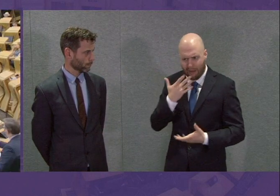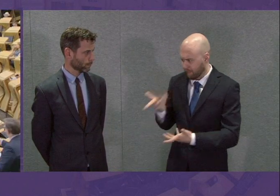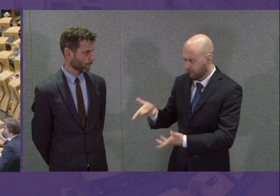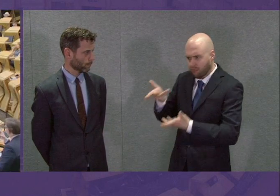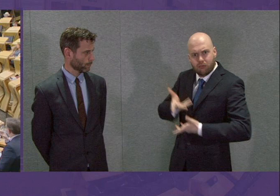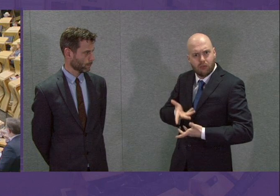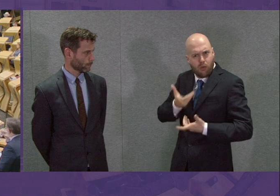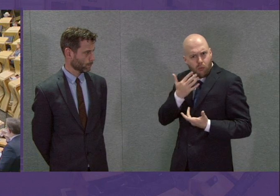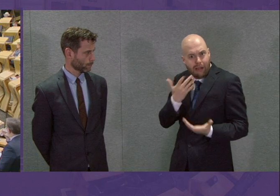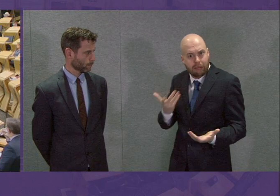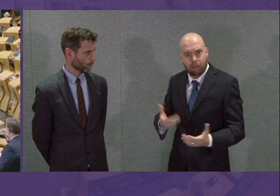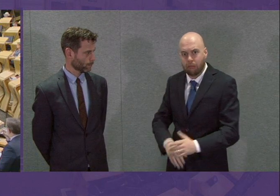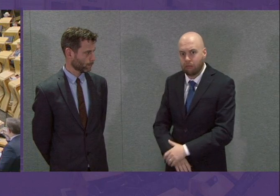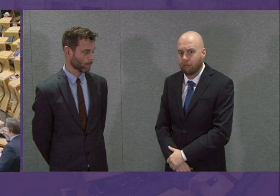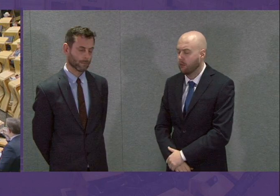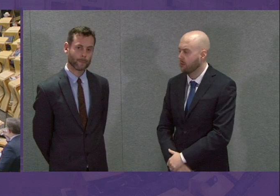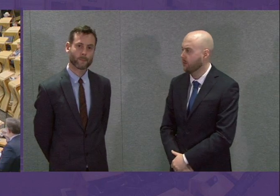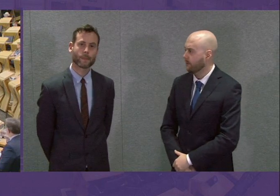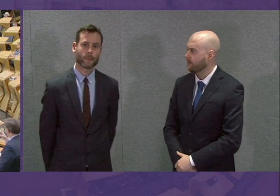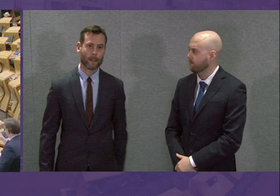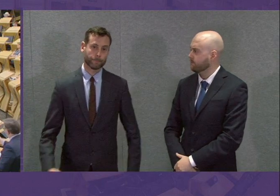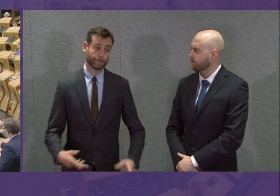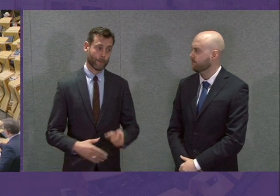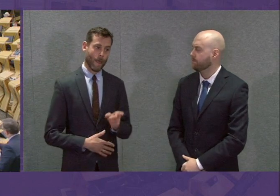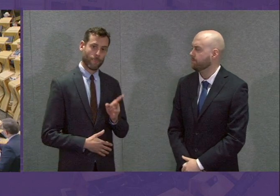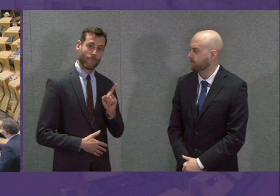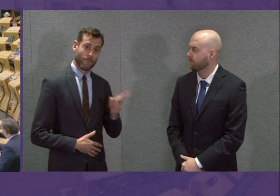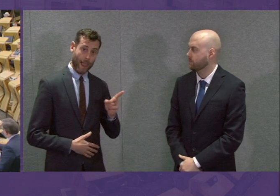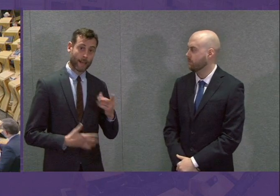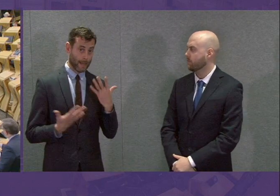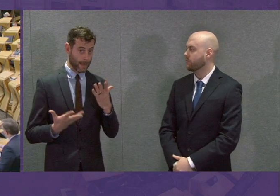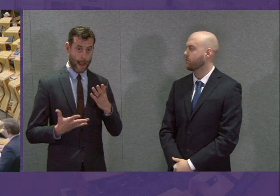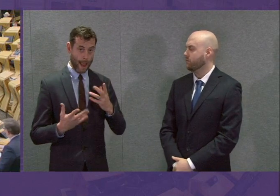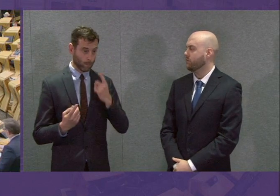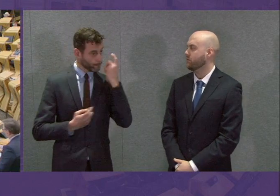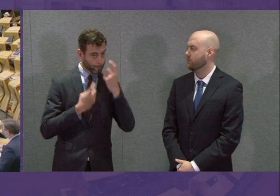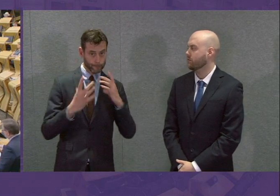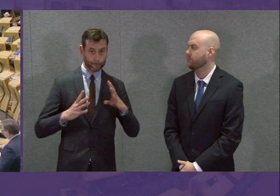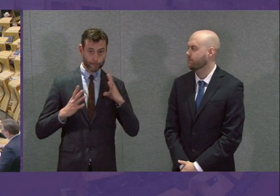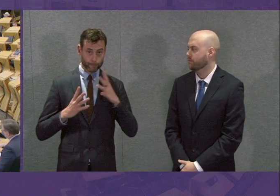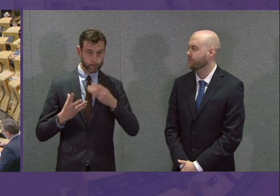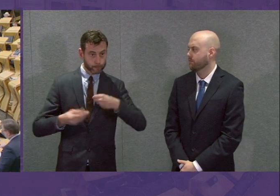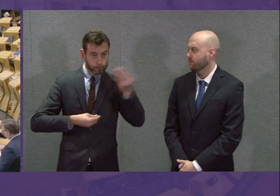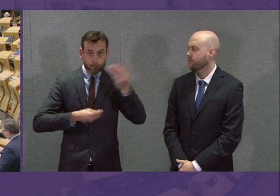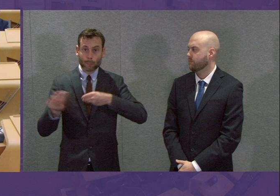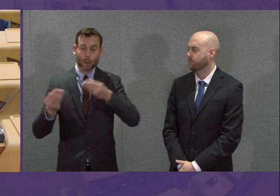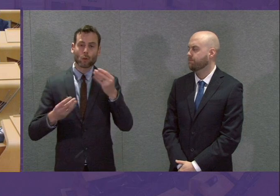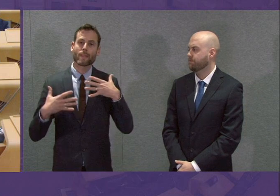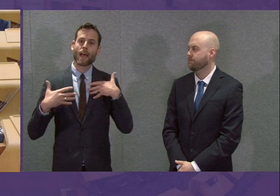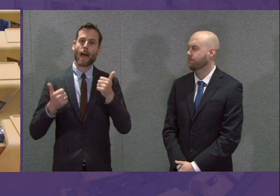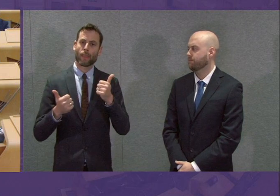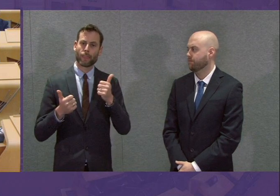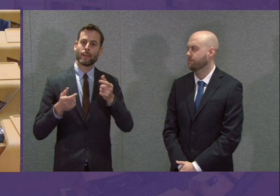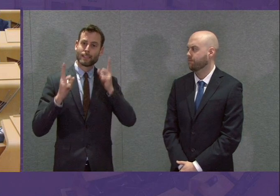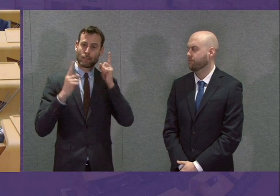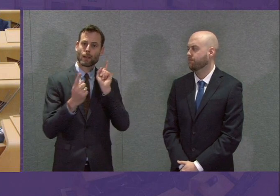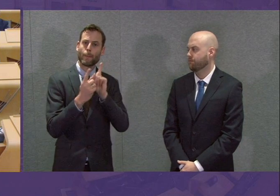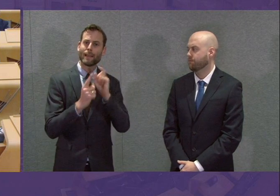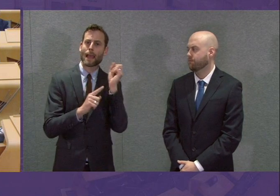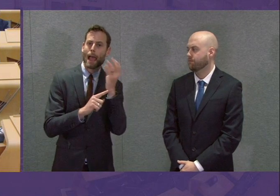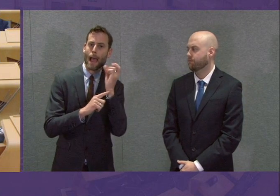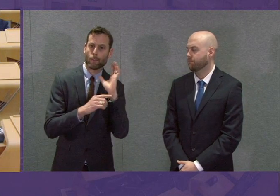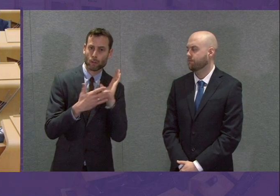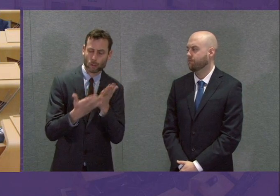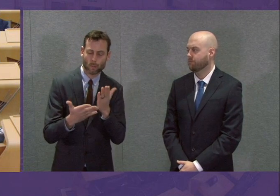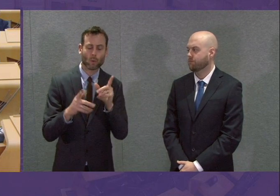First Minister. That work is underway at pace as we speak. The Health Secretary is meeting this afternoon with the Scottish Ambulance Service and the GMB, the trade